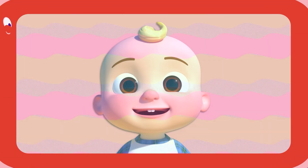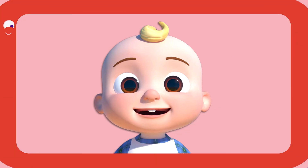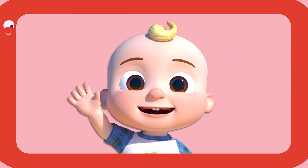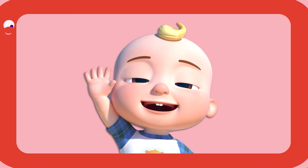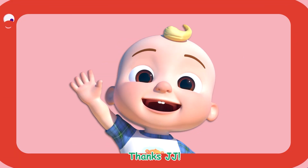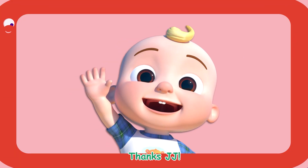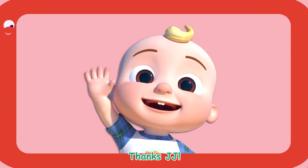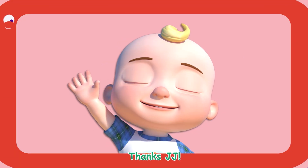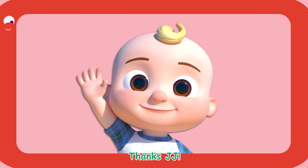Thanks, JJ!